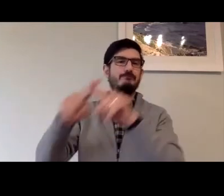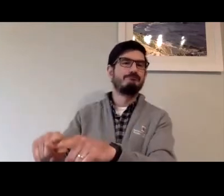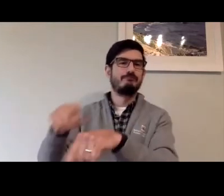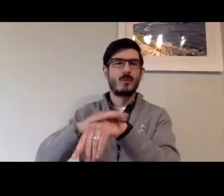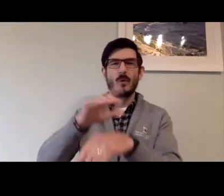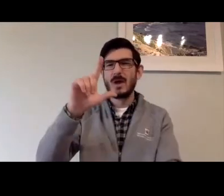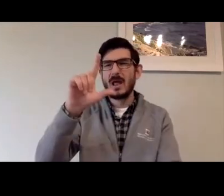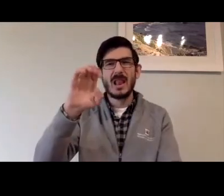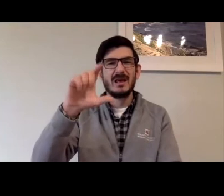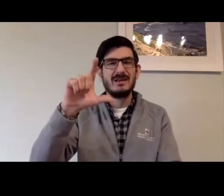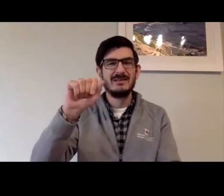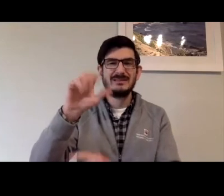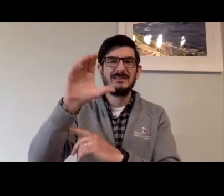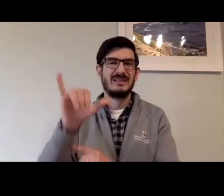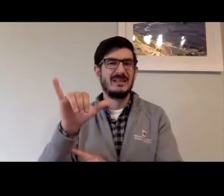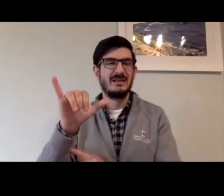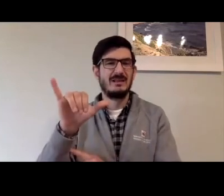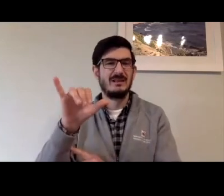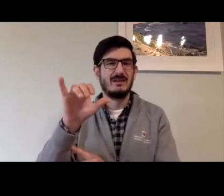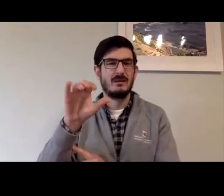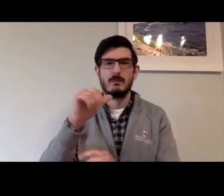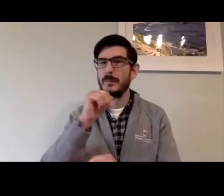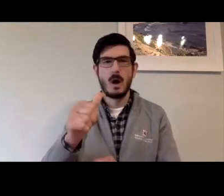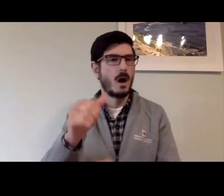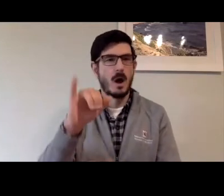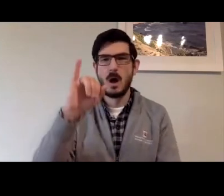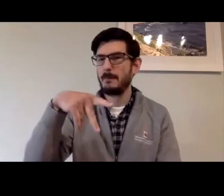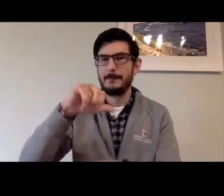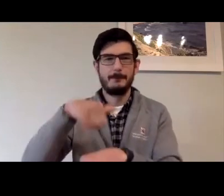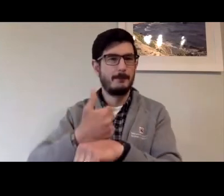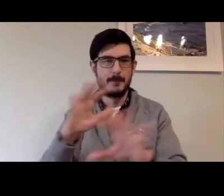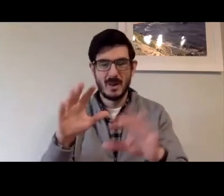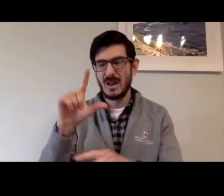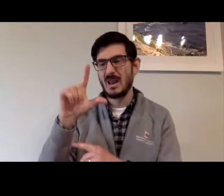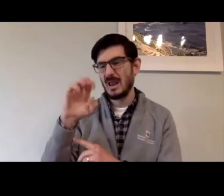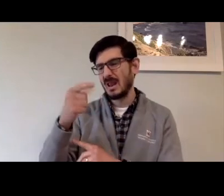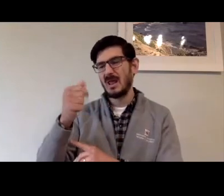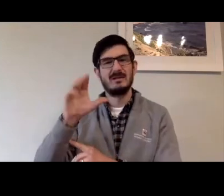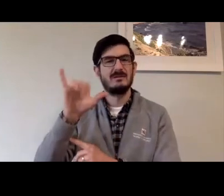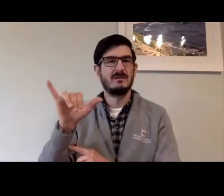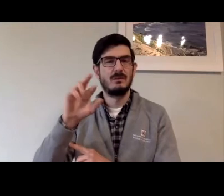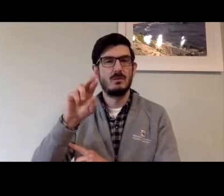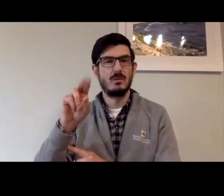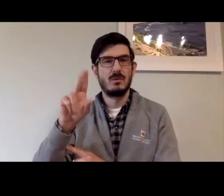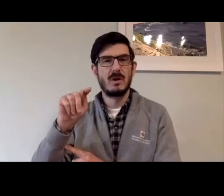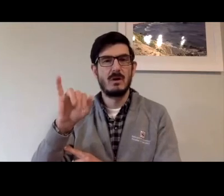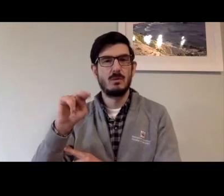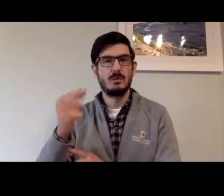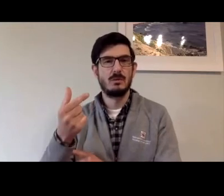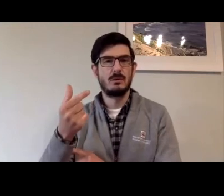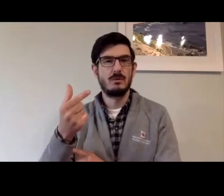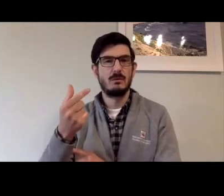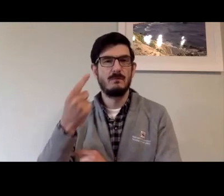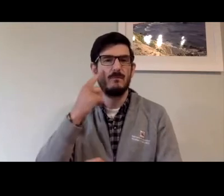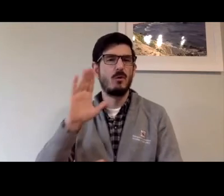similar problems. And they continue to depend on legacy systems and